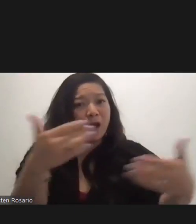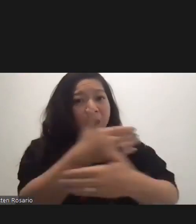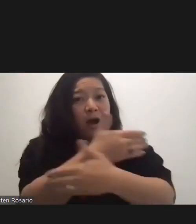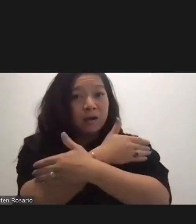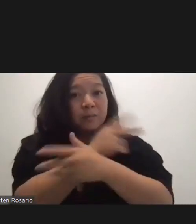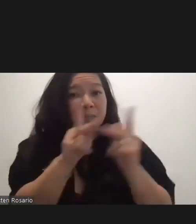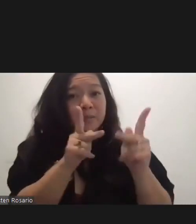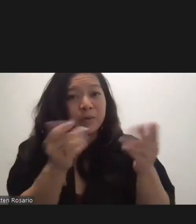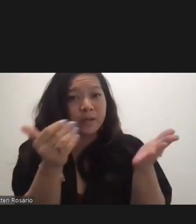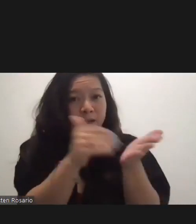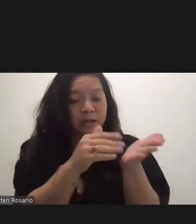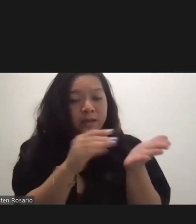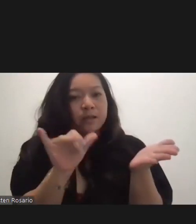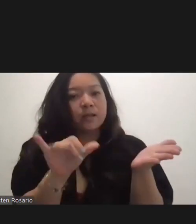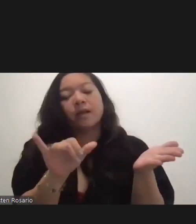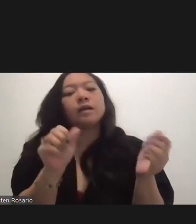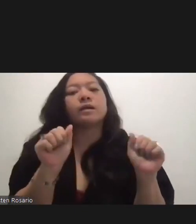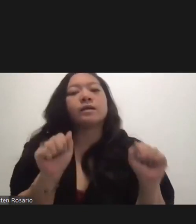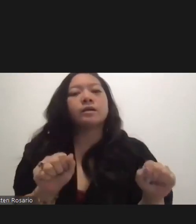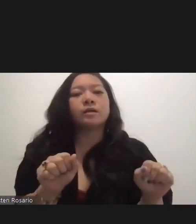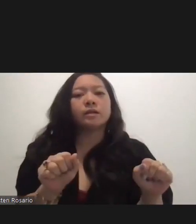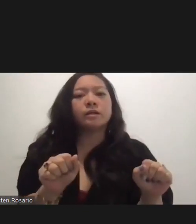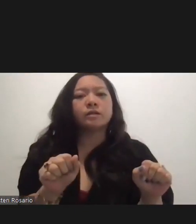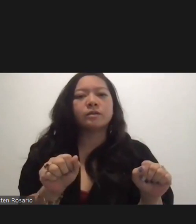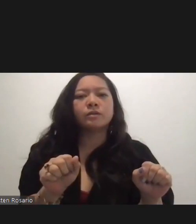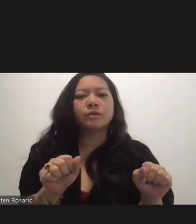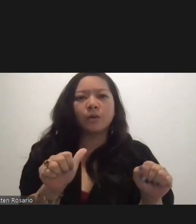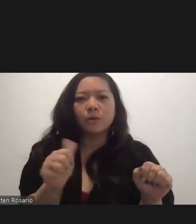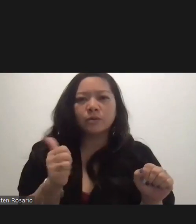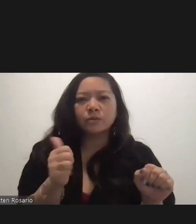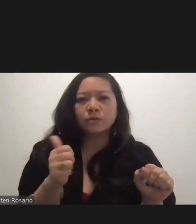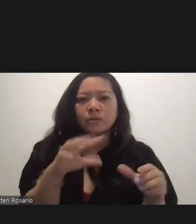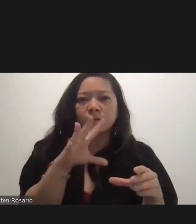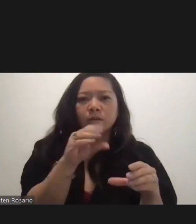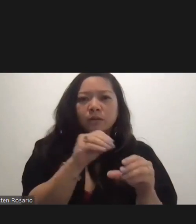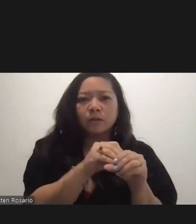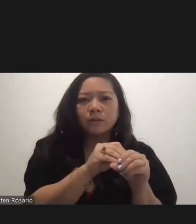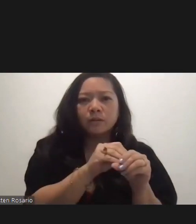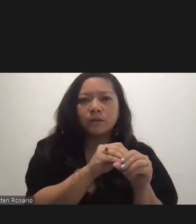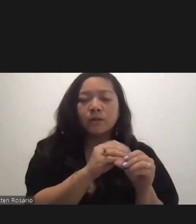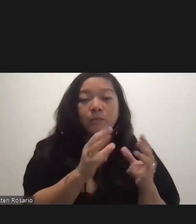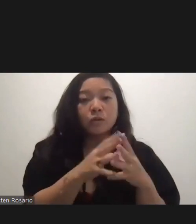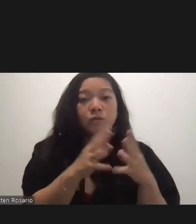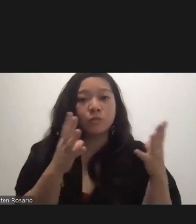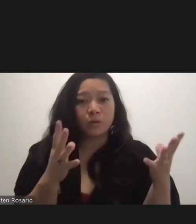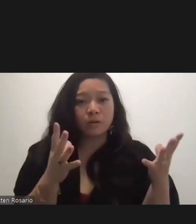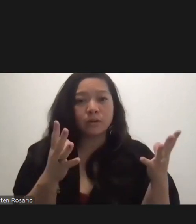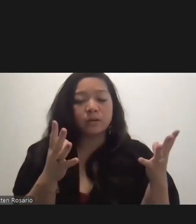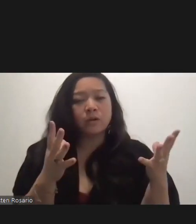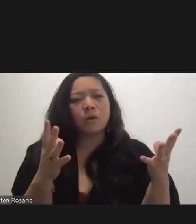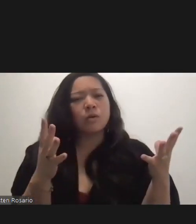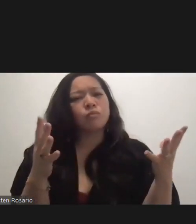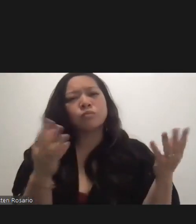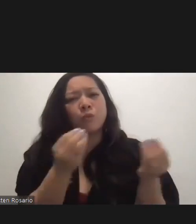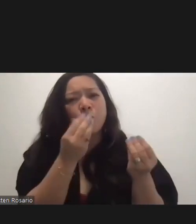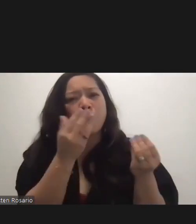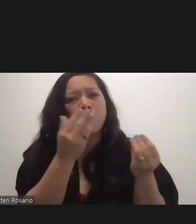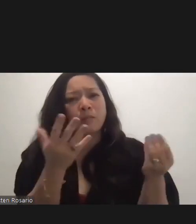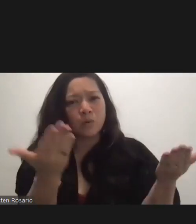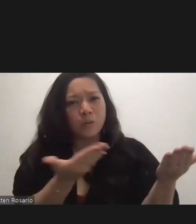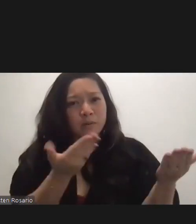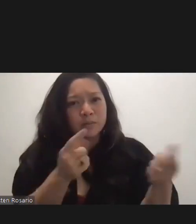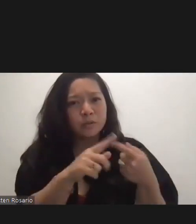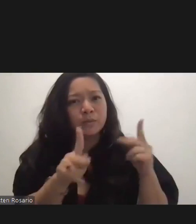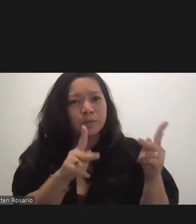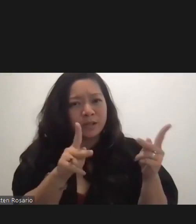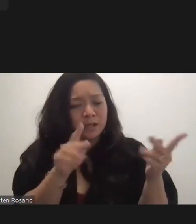And that I can, and that I can, I can be much more warm and welcoming. That's what